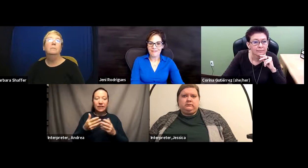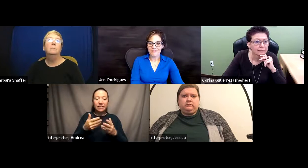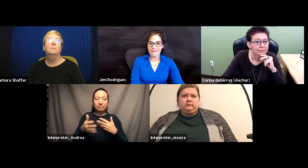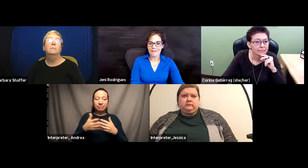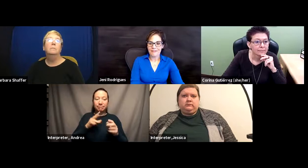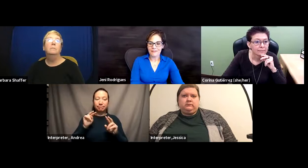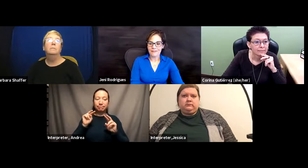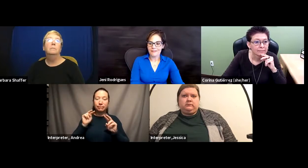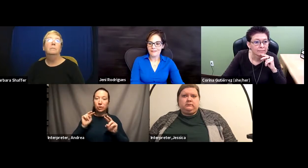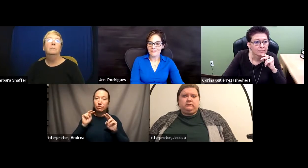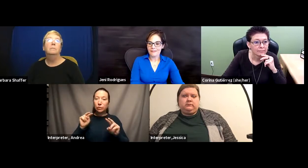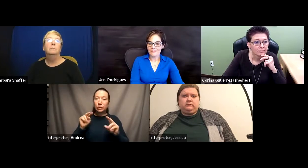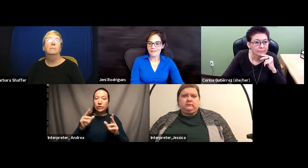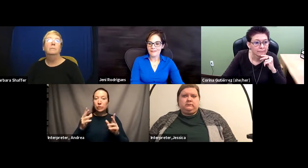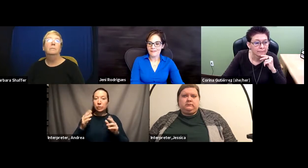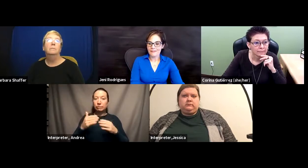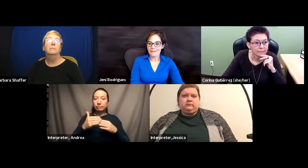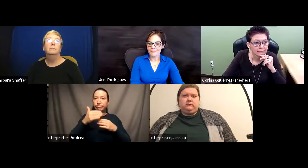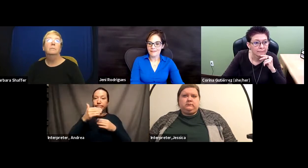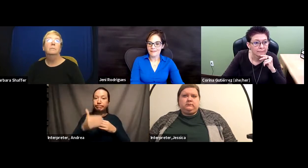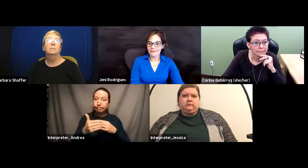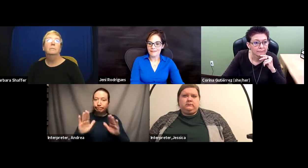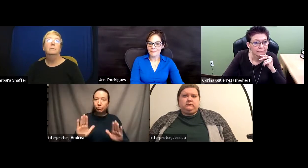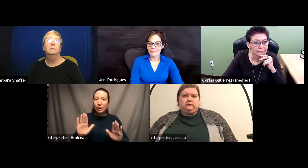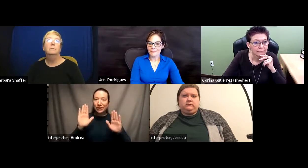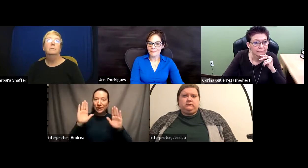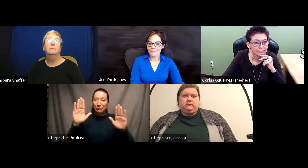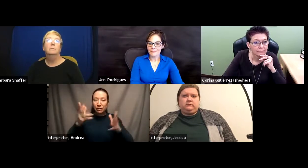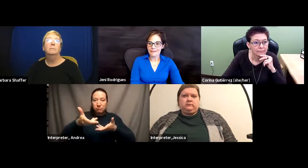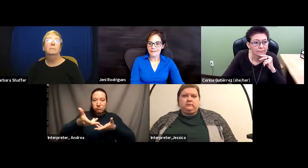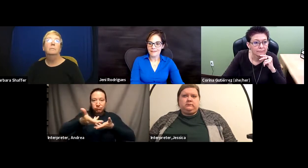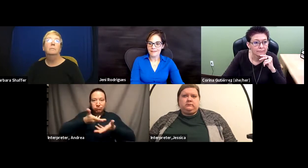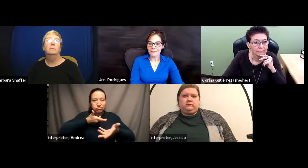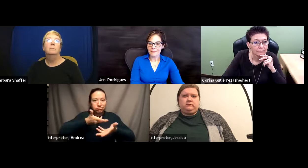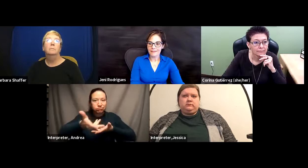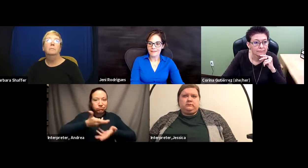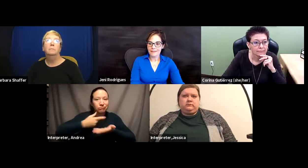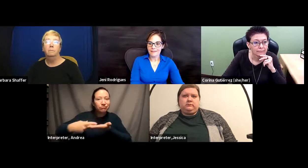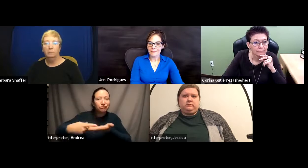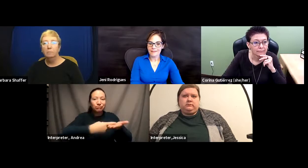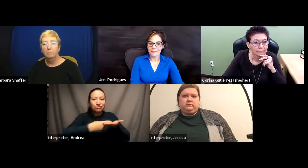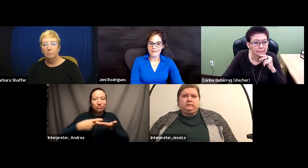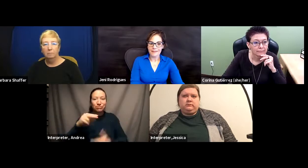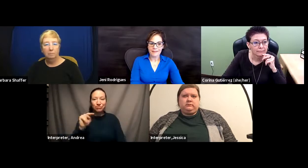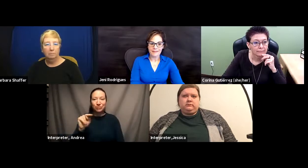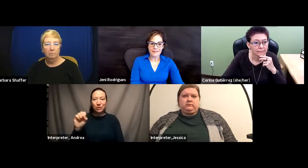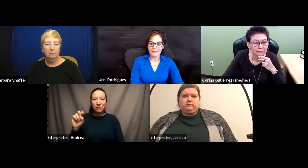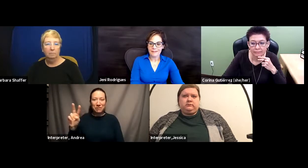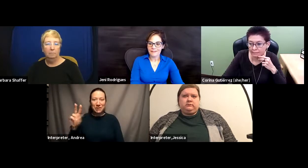another wonderful engaging exchange in November. Thank you, everybody, for today